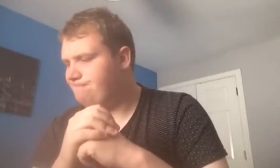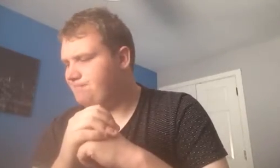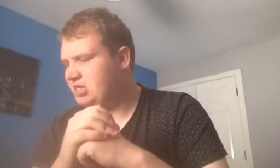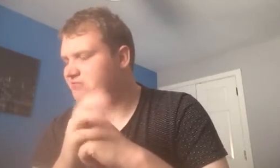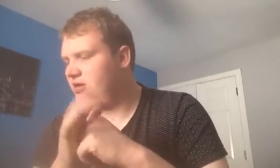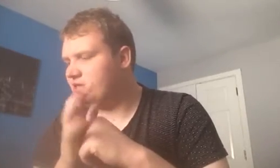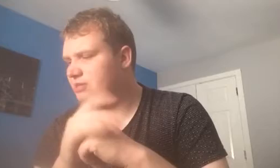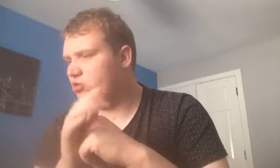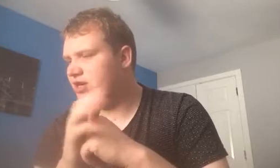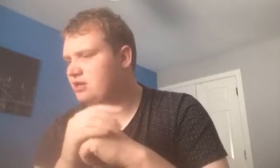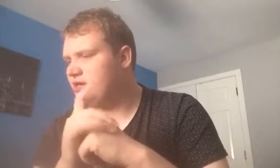as far as I'm aware,